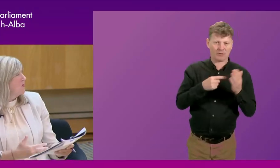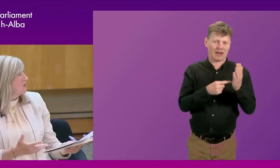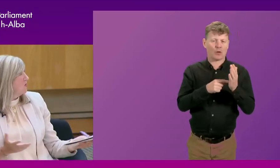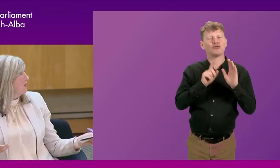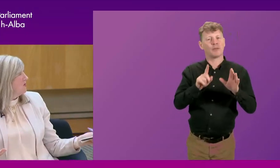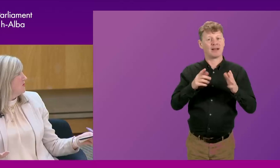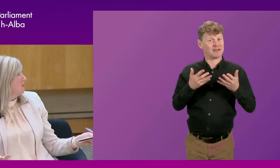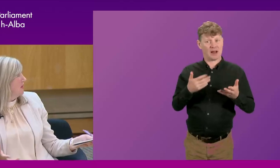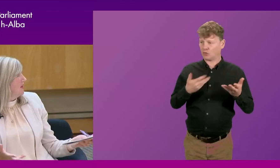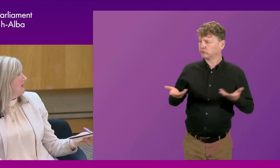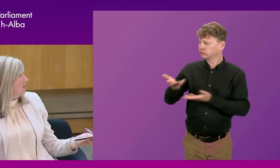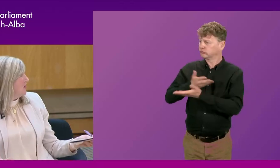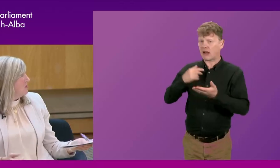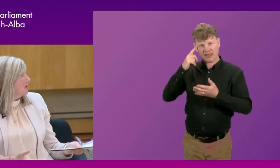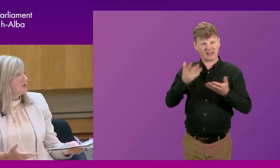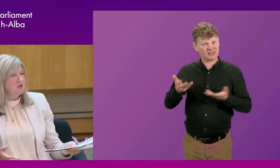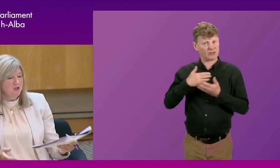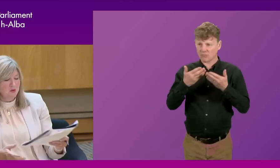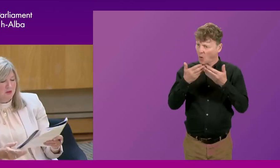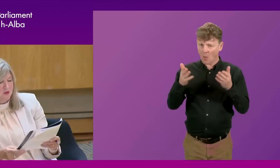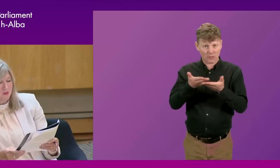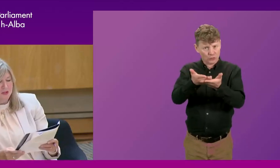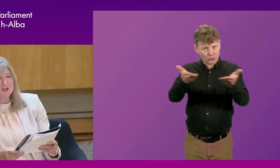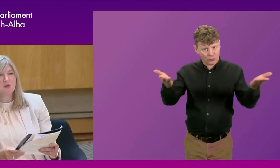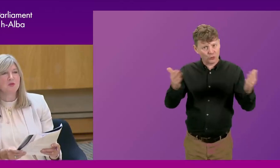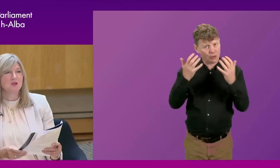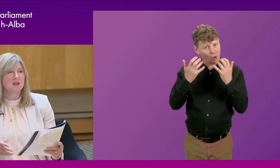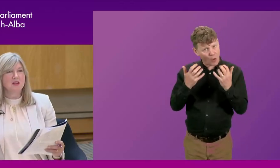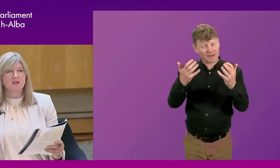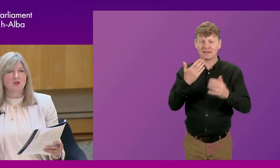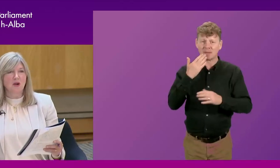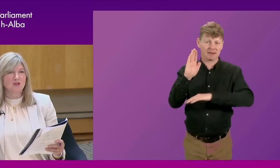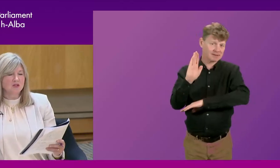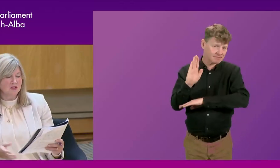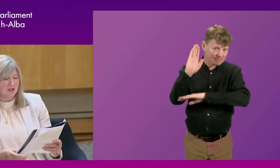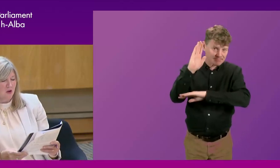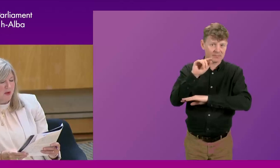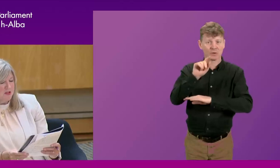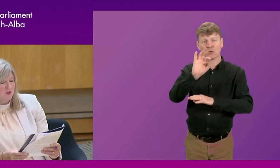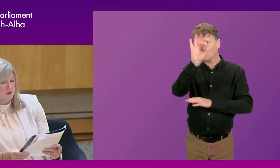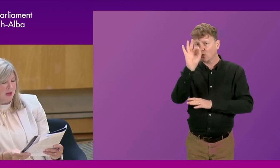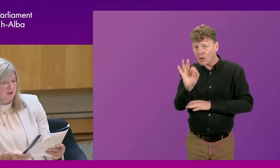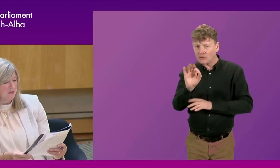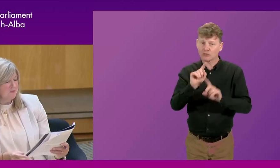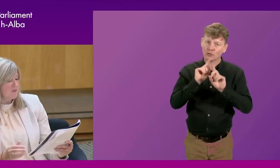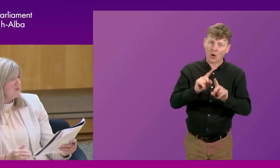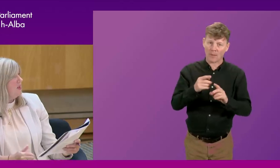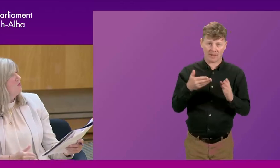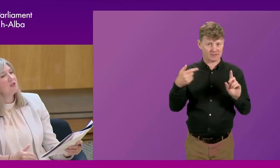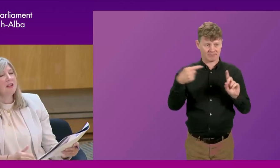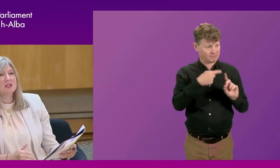and I'm now going to open to the chamber to you. So please put your, your questions and comments to the panel.